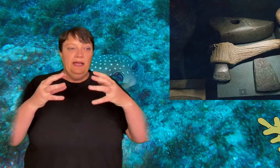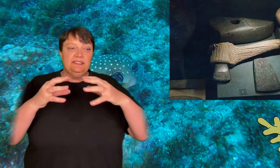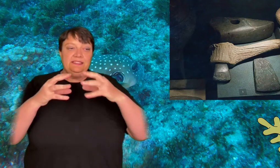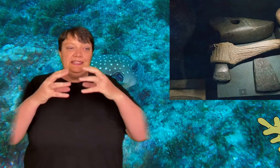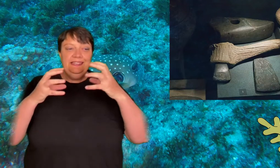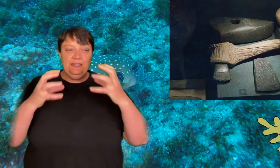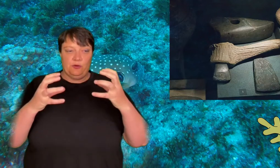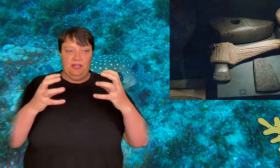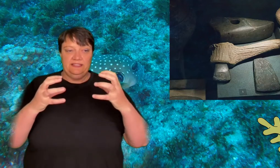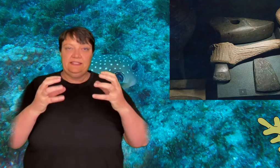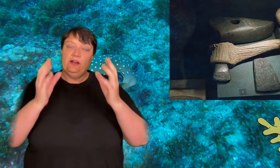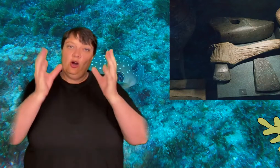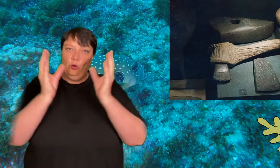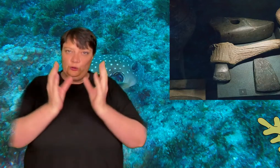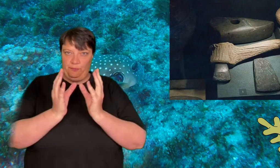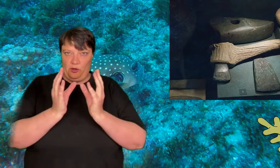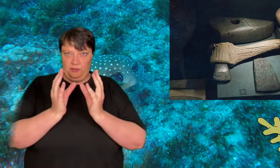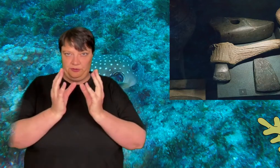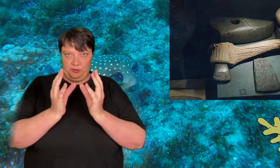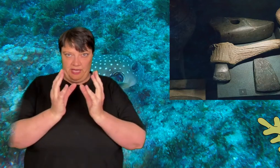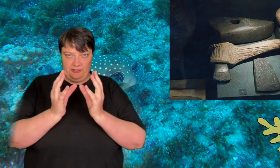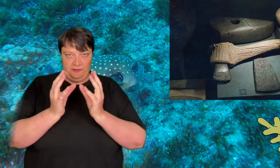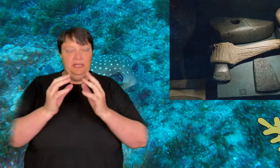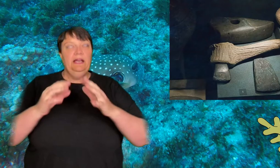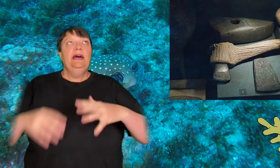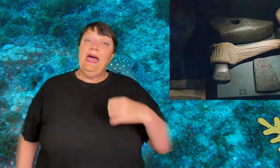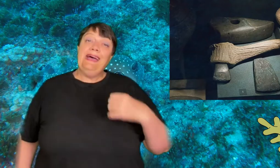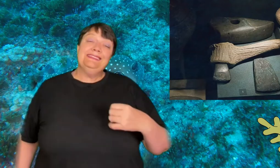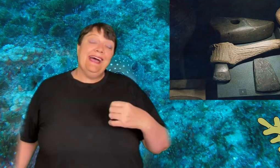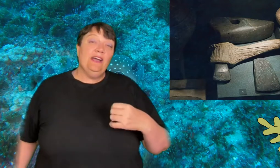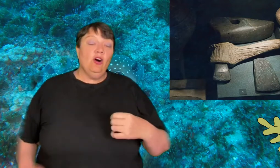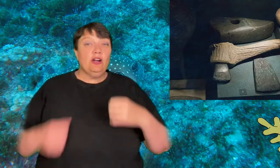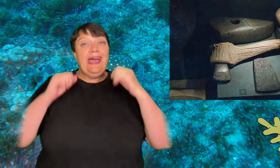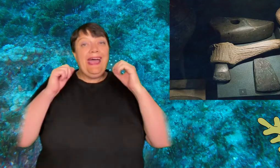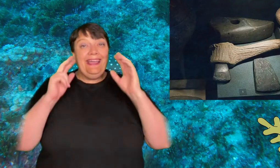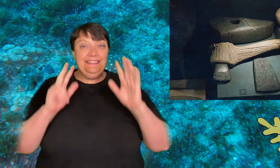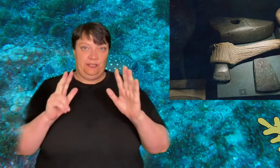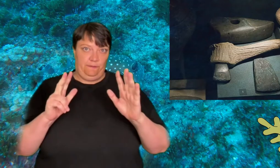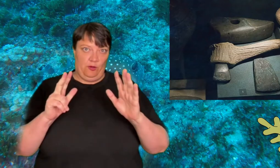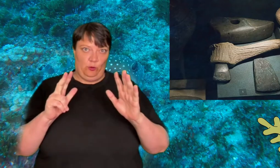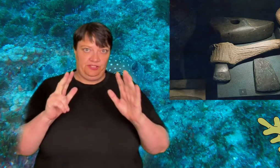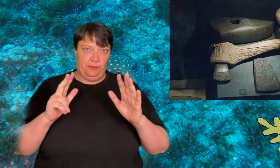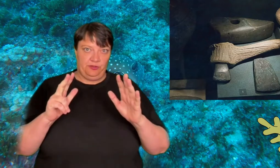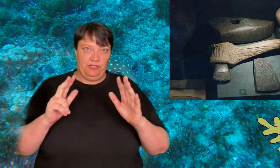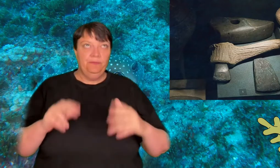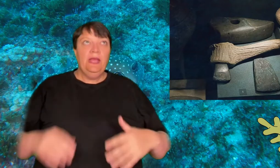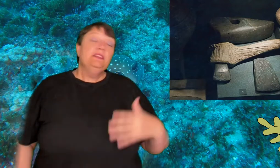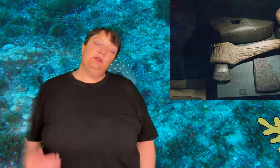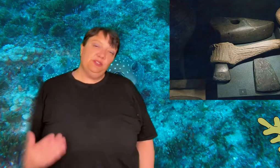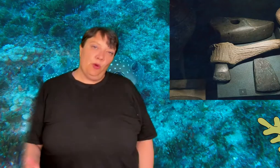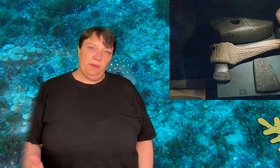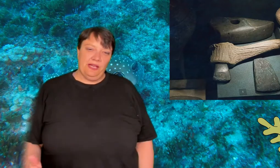sclerites that hold the polyps together and they are eight-fold symmetry.